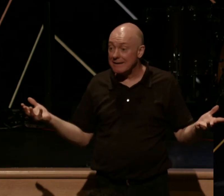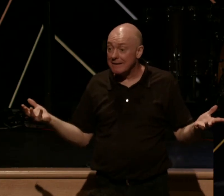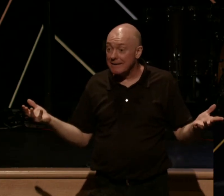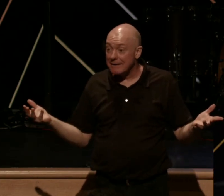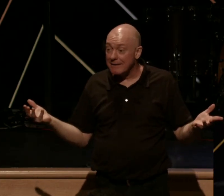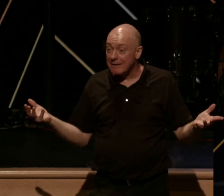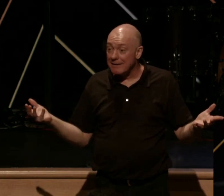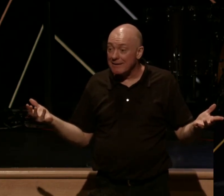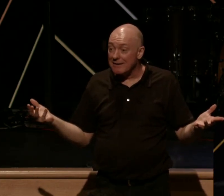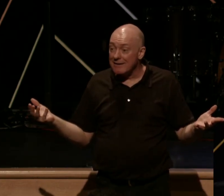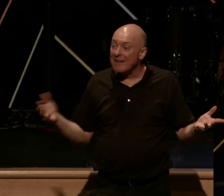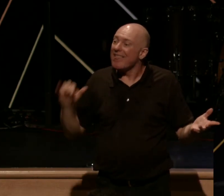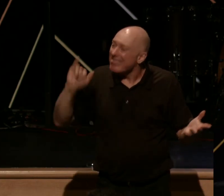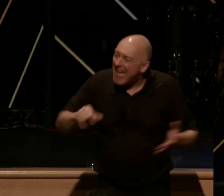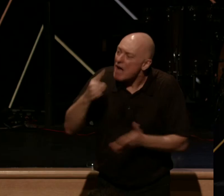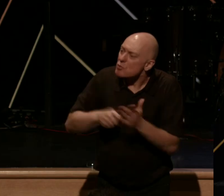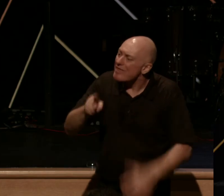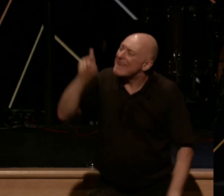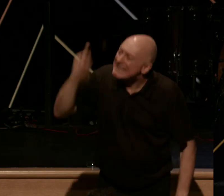Because this is what they need most from you.